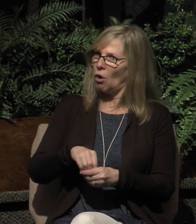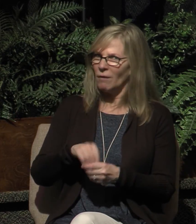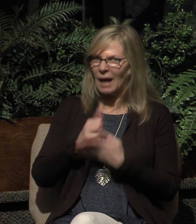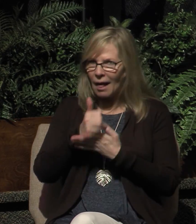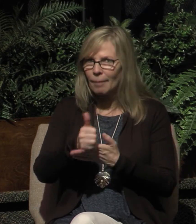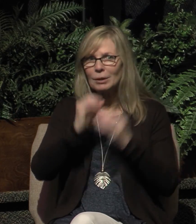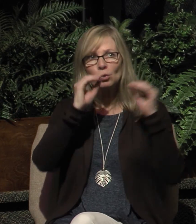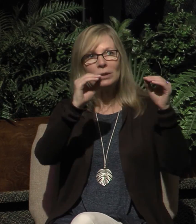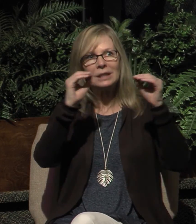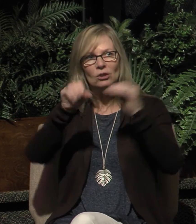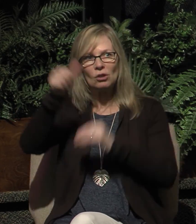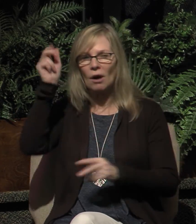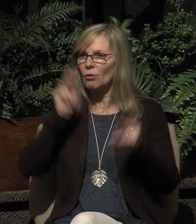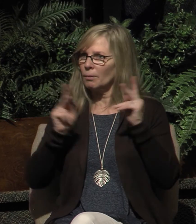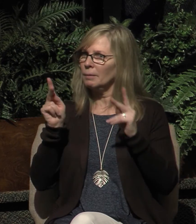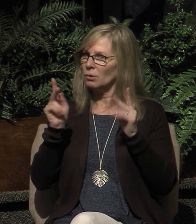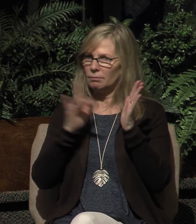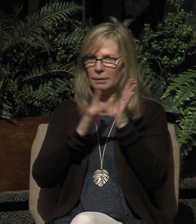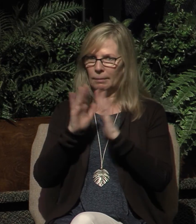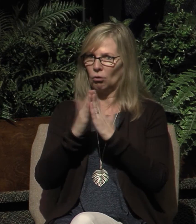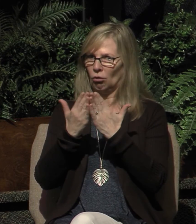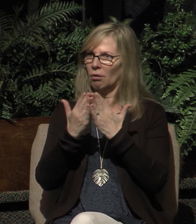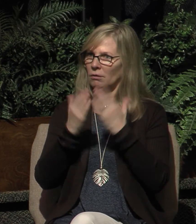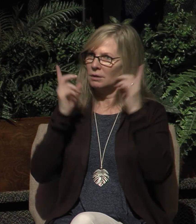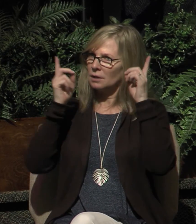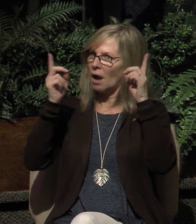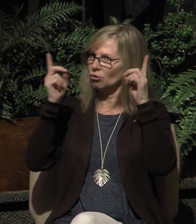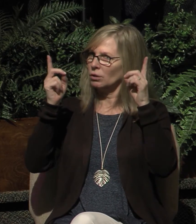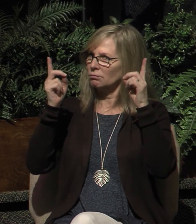others biblical doctrine by your singing